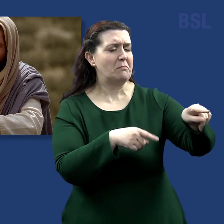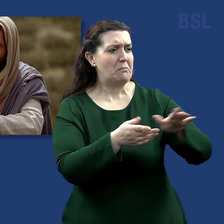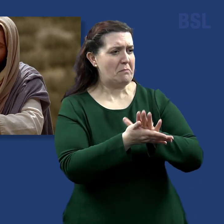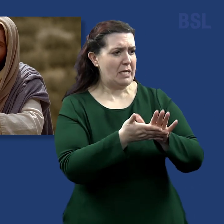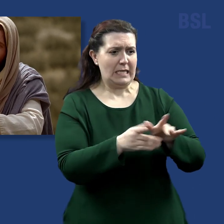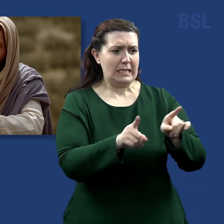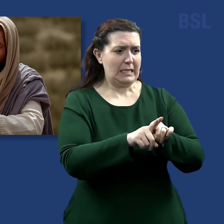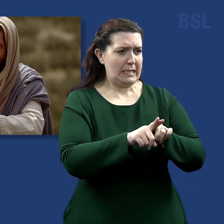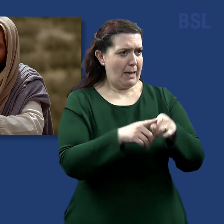ye have done it unto me.